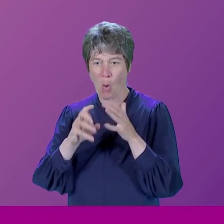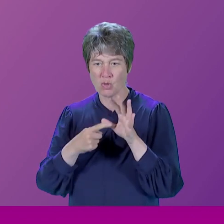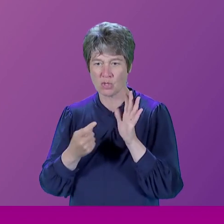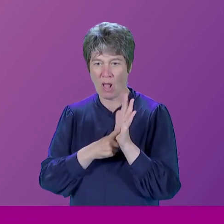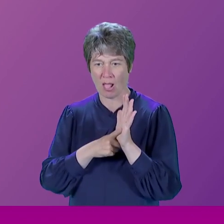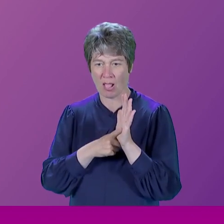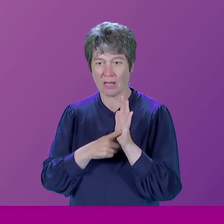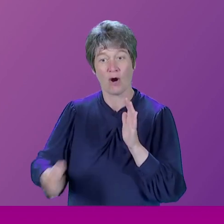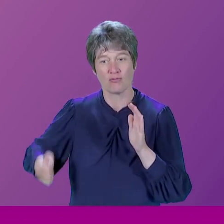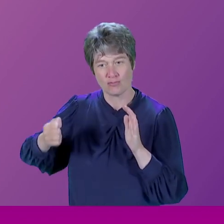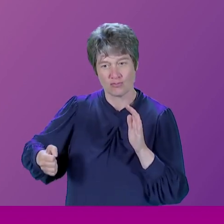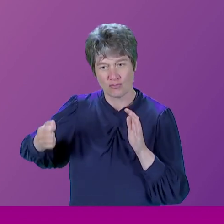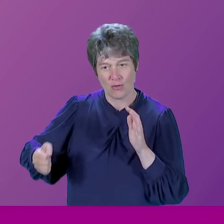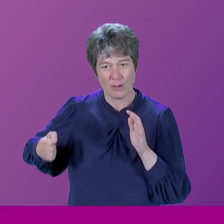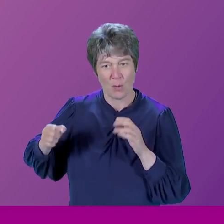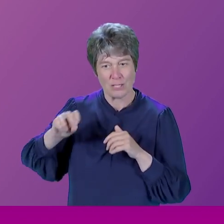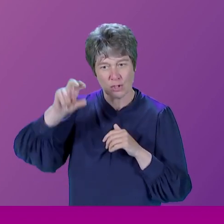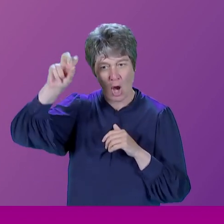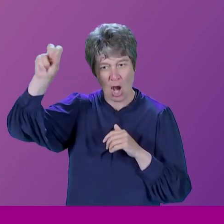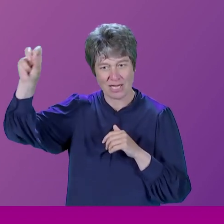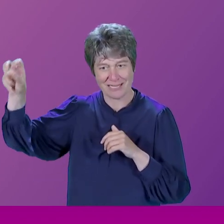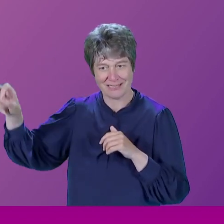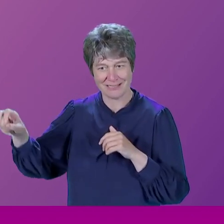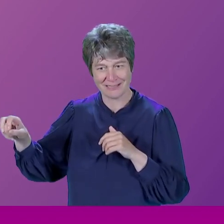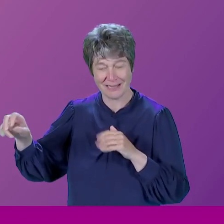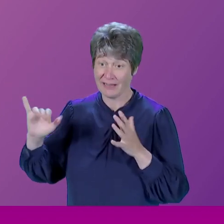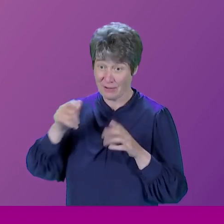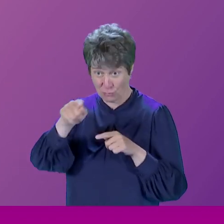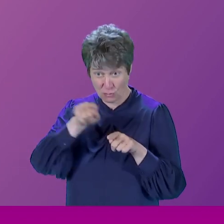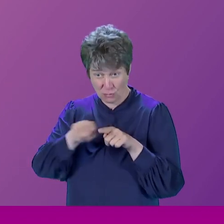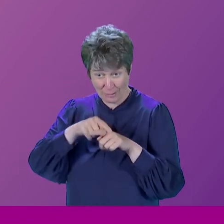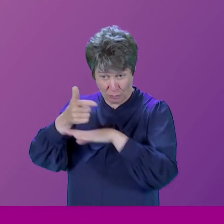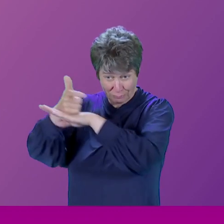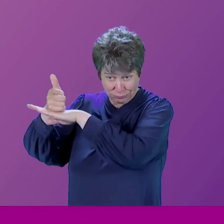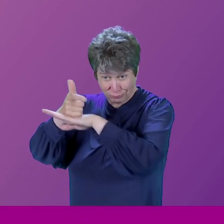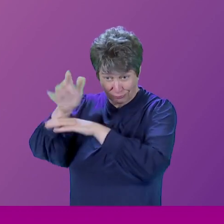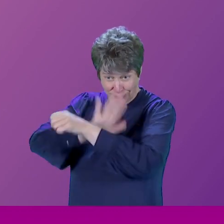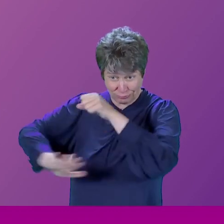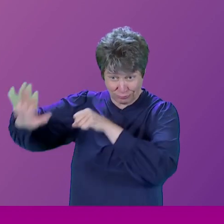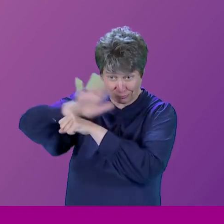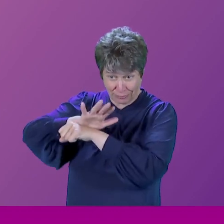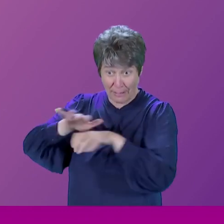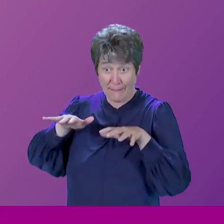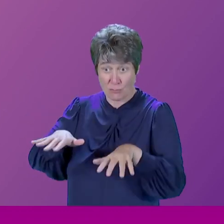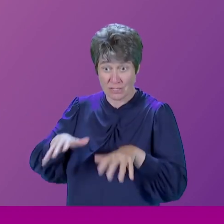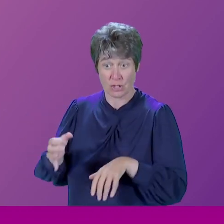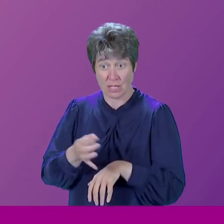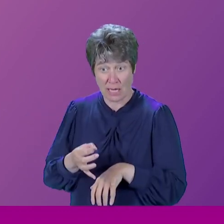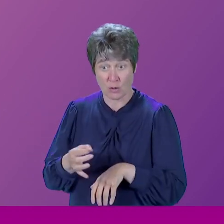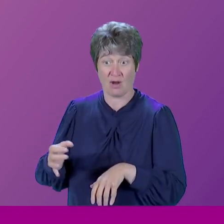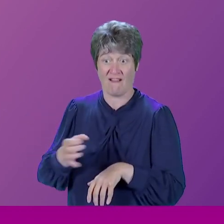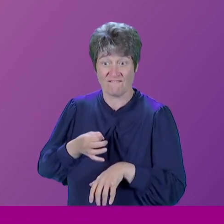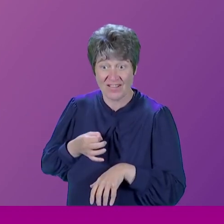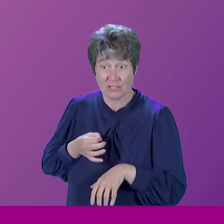best on its coasts, in my view. If you're trying to film in British towns and villages and even cities, you've got